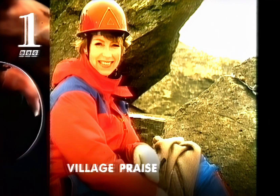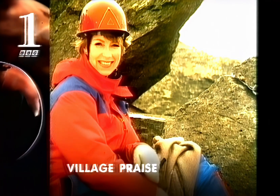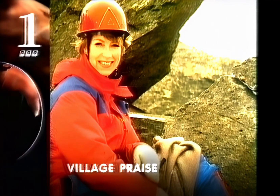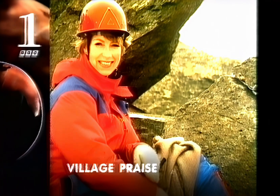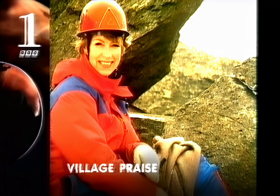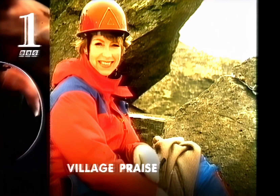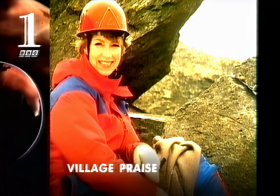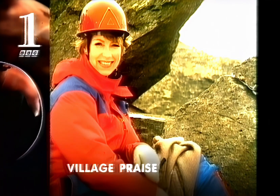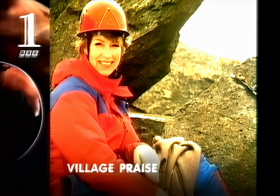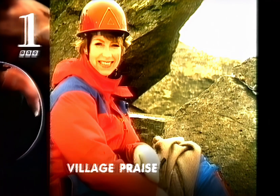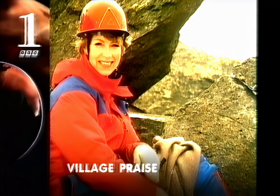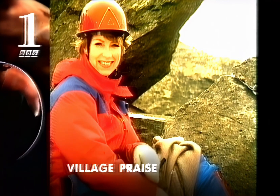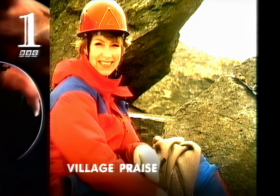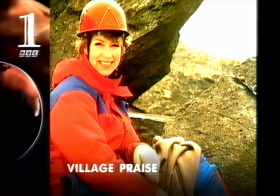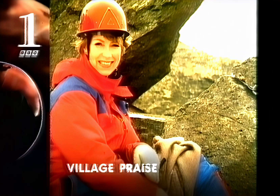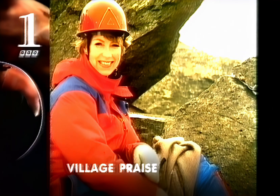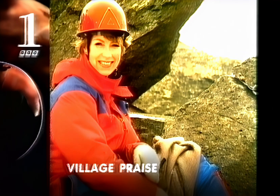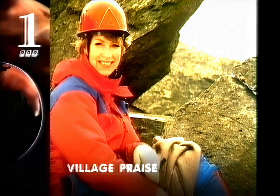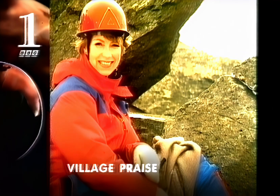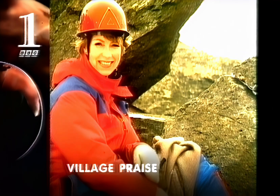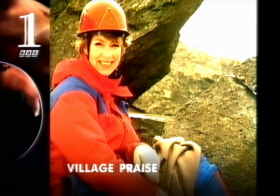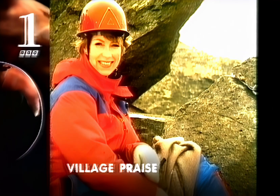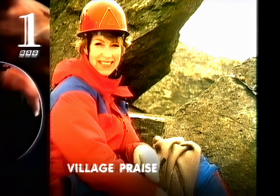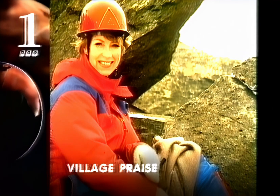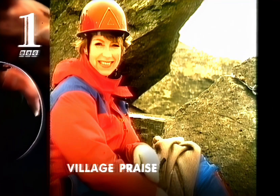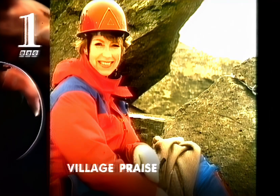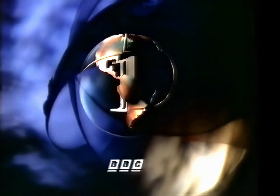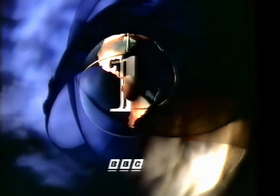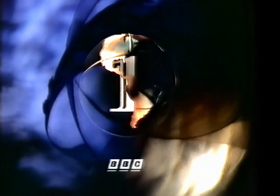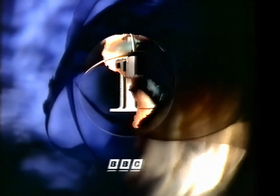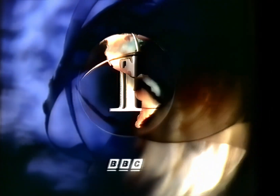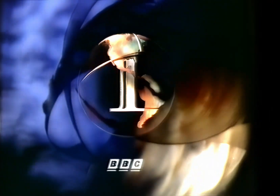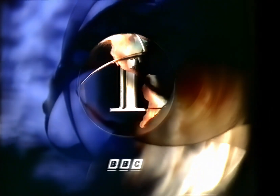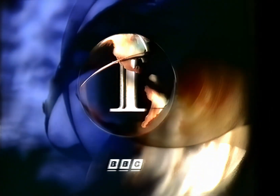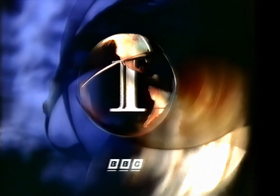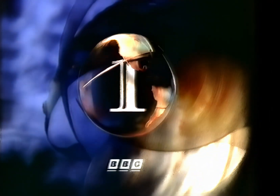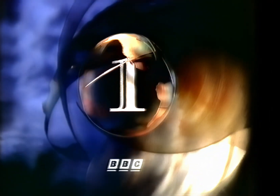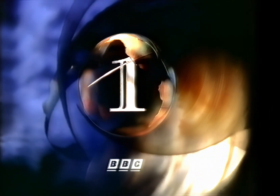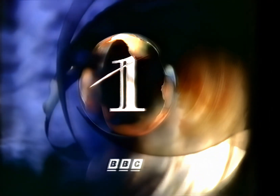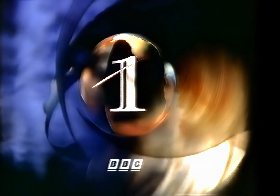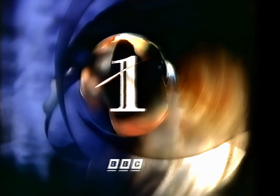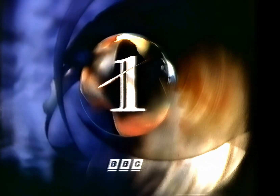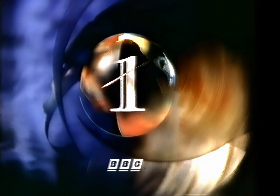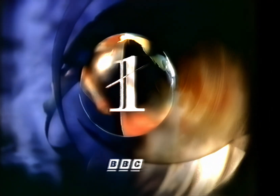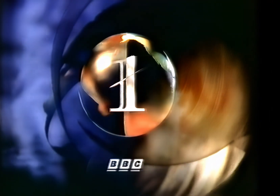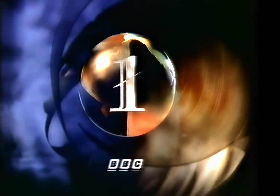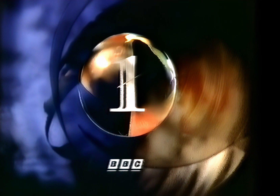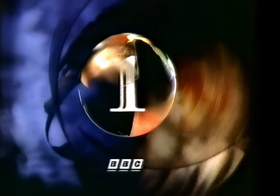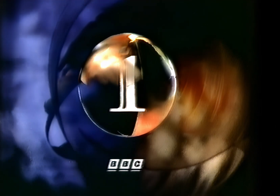that in Village Praise this evening here on BBC One at 6.25. Now, news, views and issues affecting those with hearing